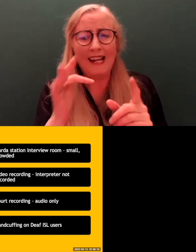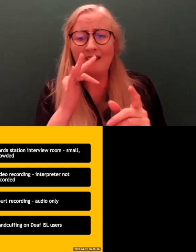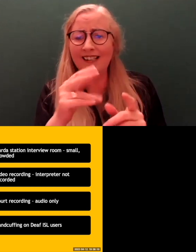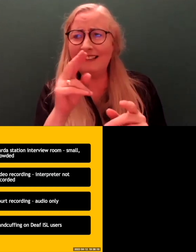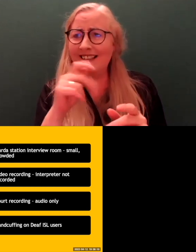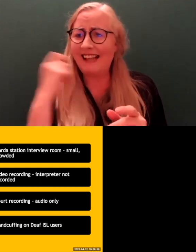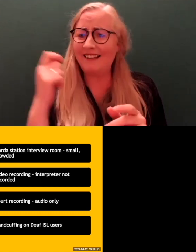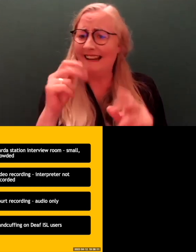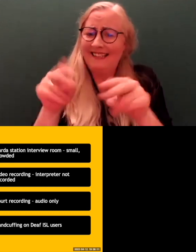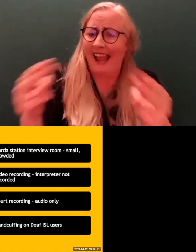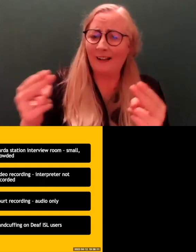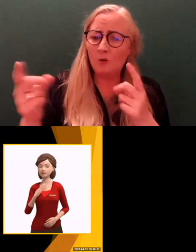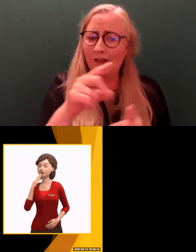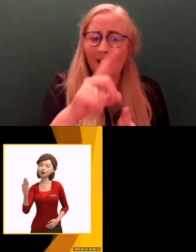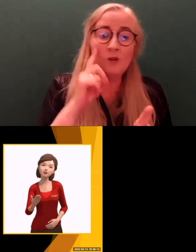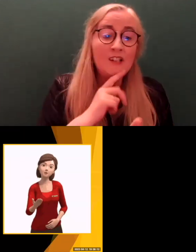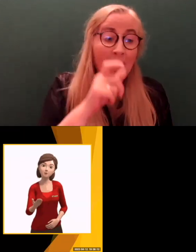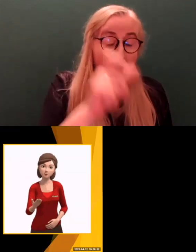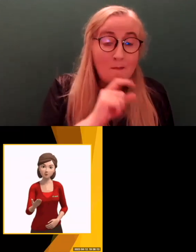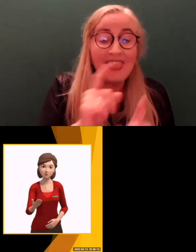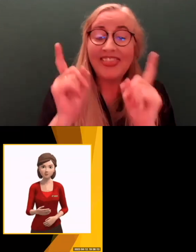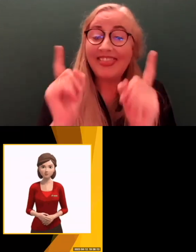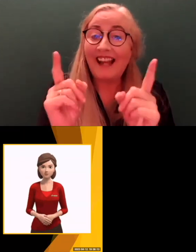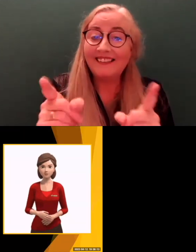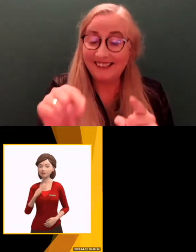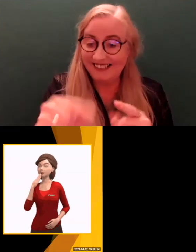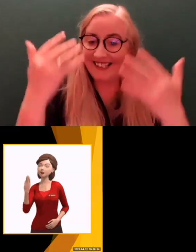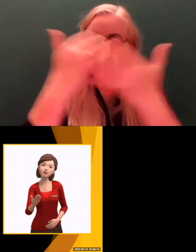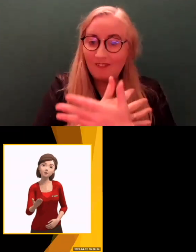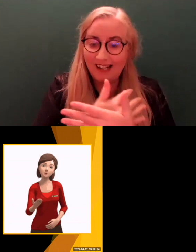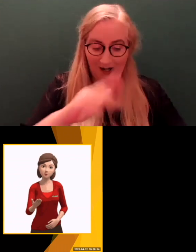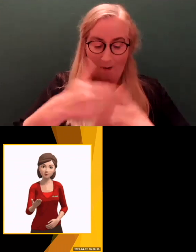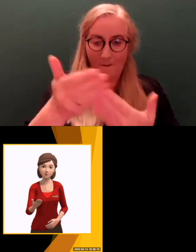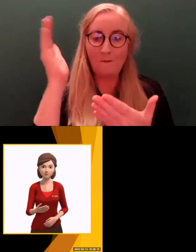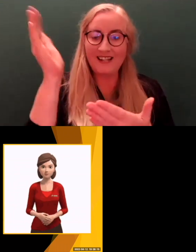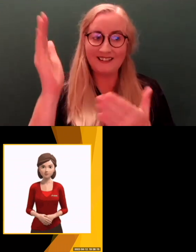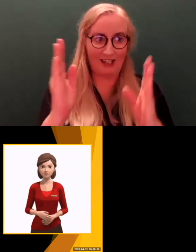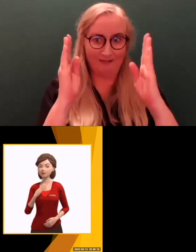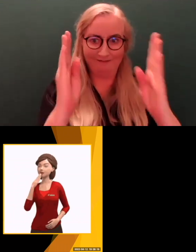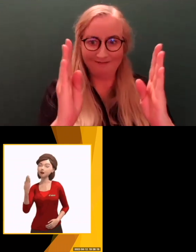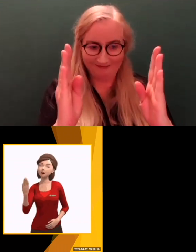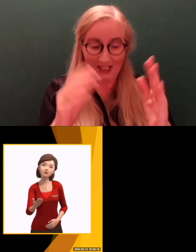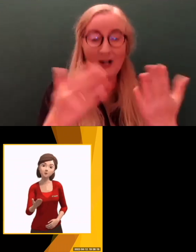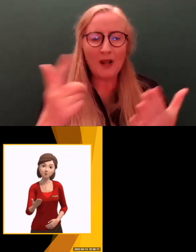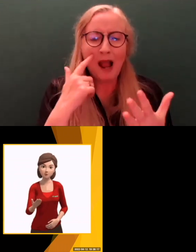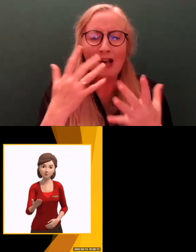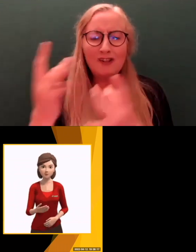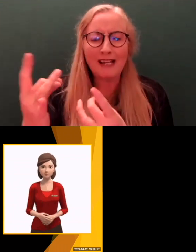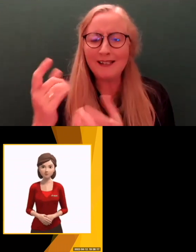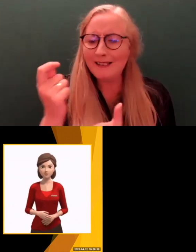yeah. So that's where I'm going to leave it this evening in terms of the presentation part of it. I'm check the time. Yeah, so we have about 20 minutes for